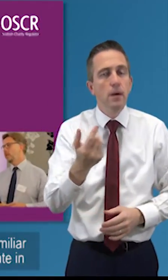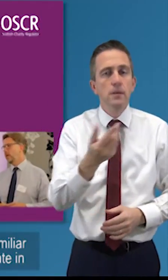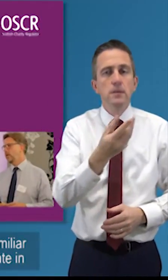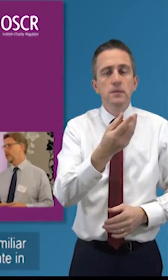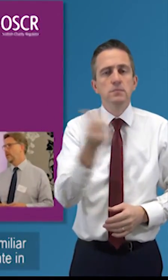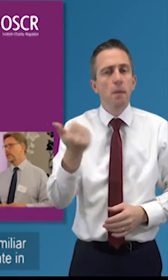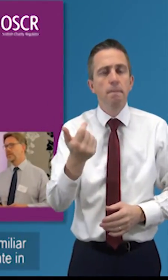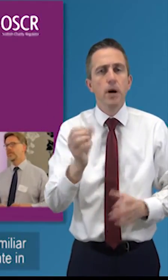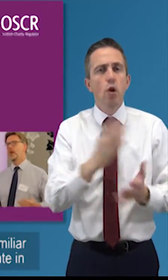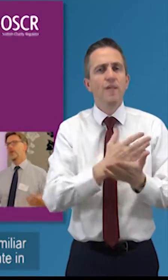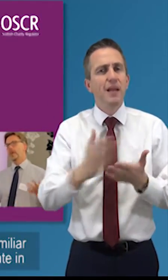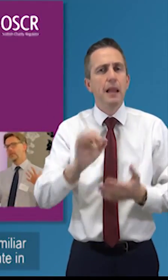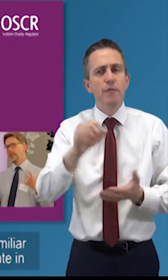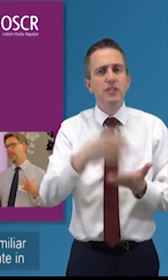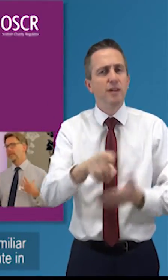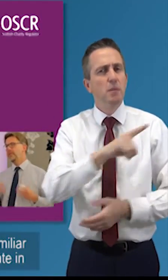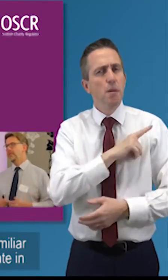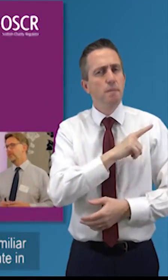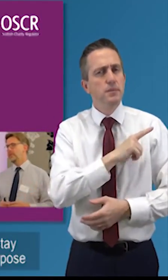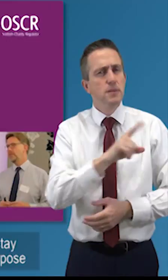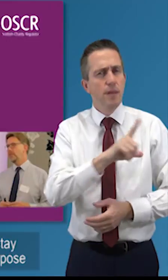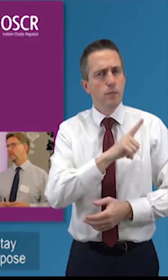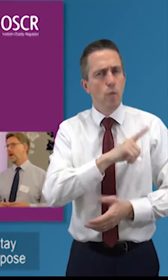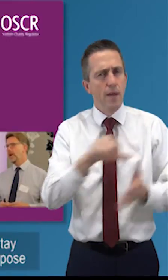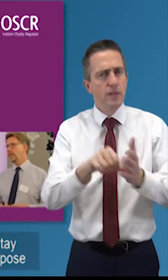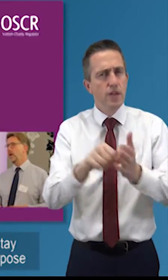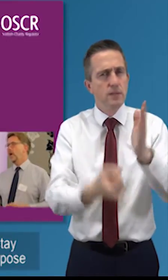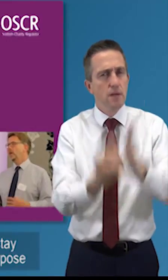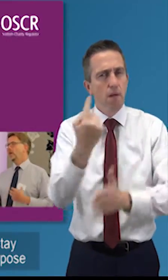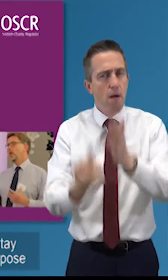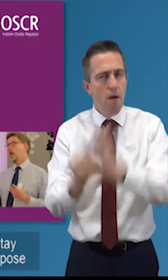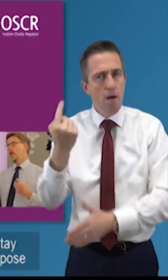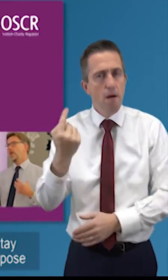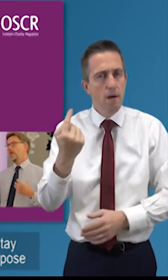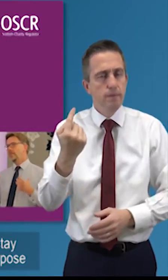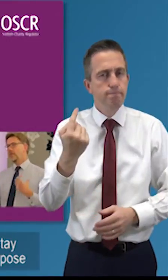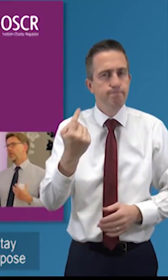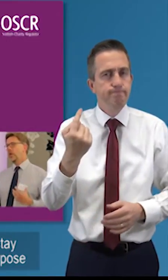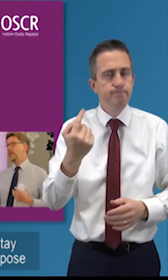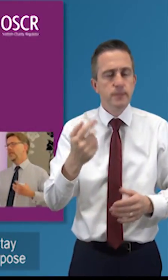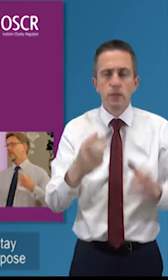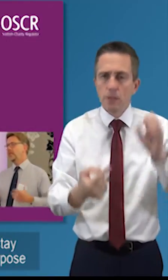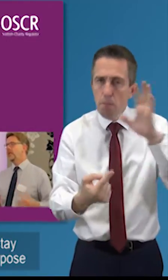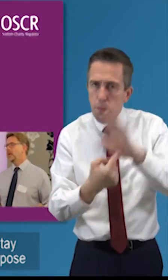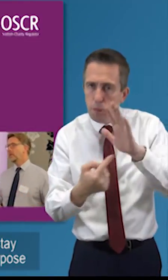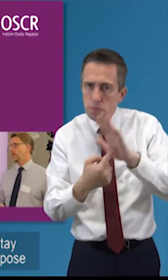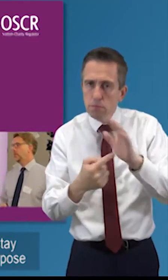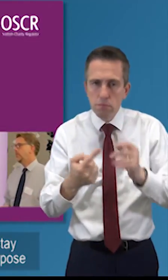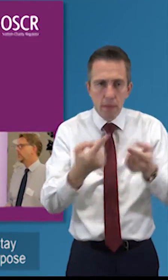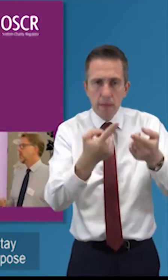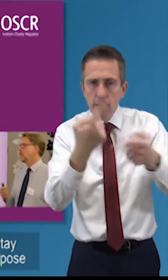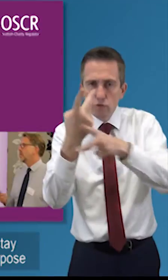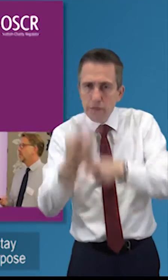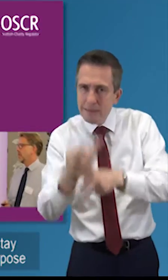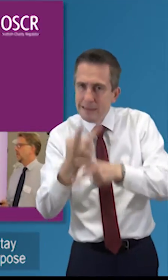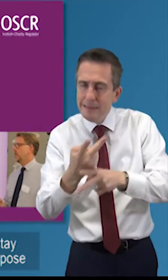are a bit less familiar with their purposes it becomes a bit less immediate in people's minds so there is that requirement to stay familiar with your